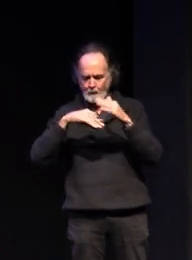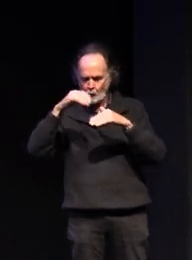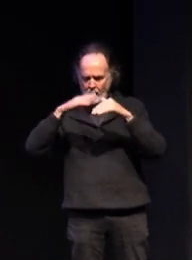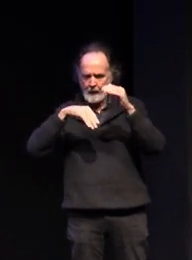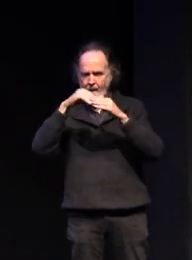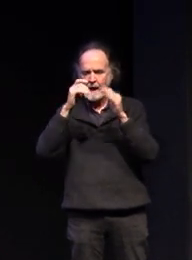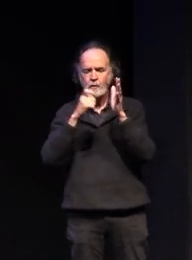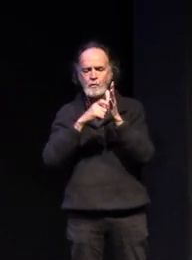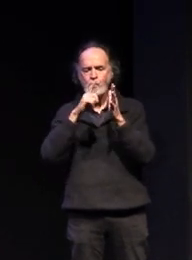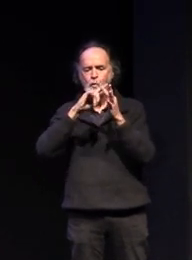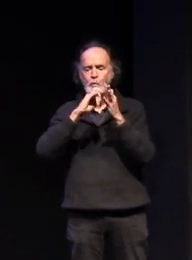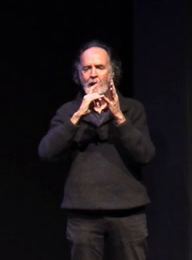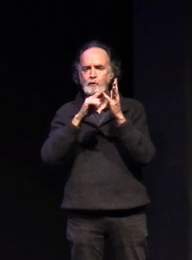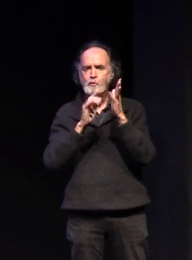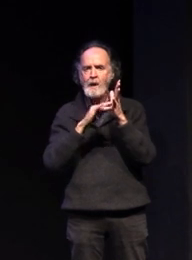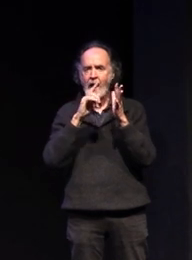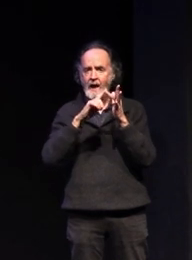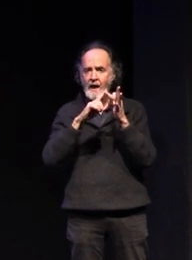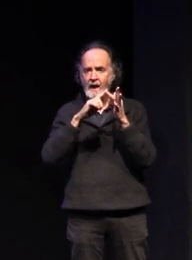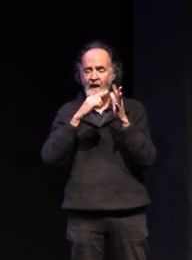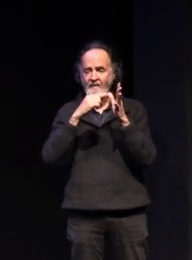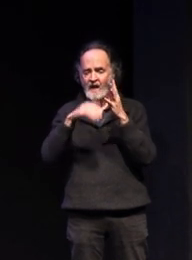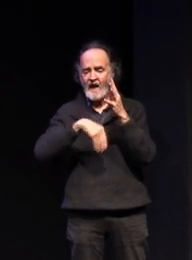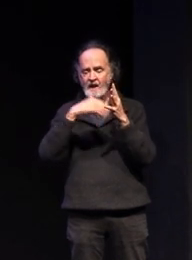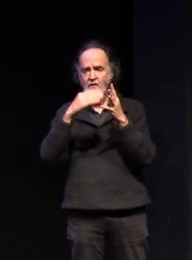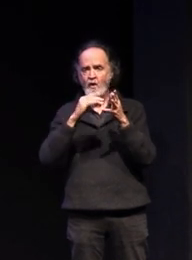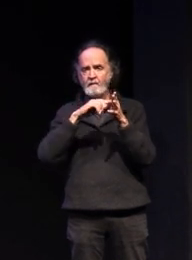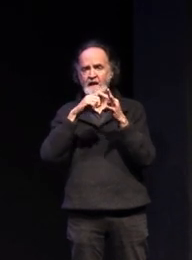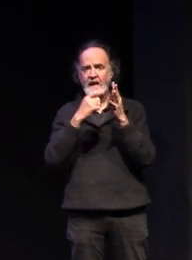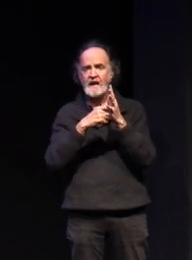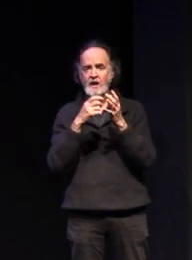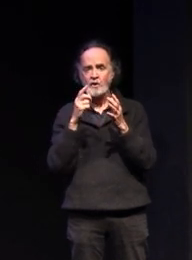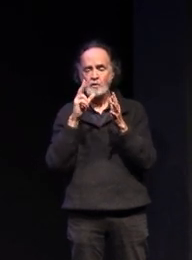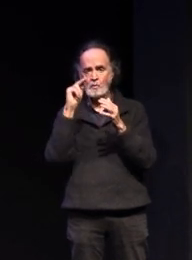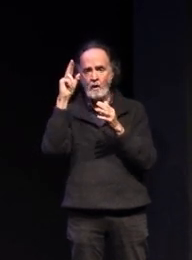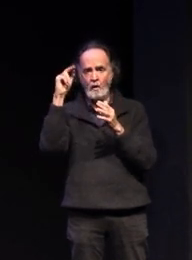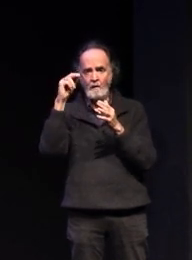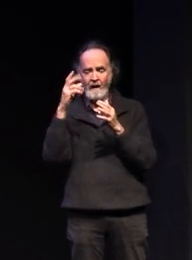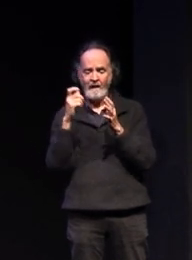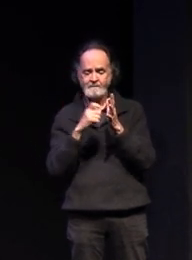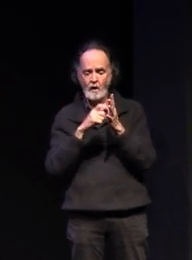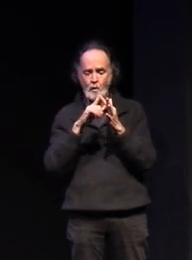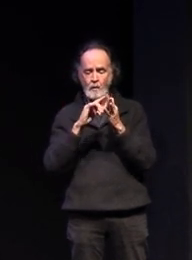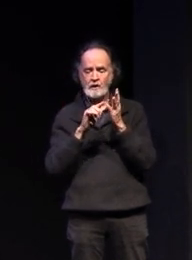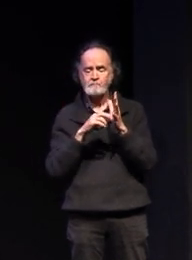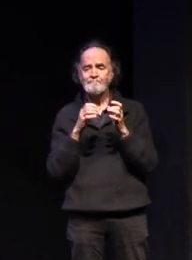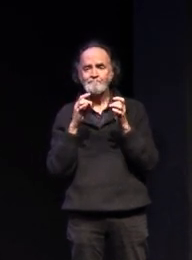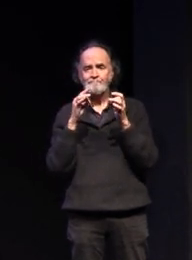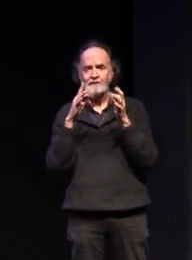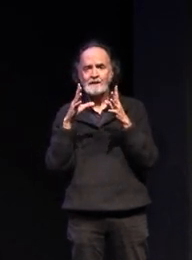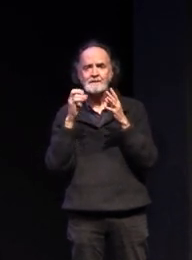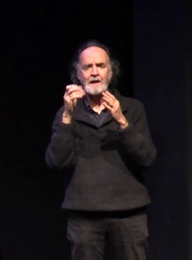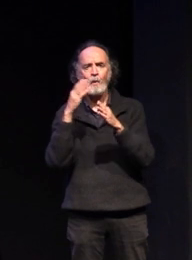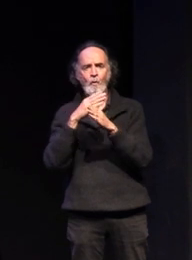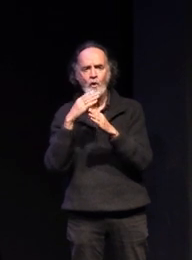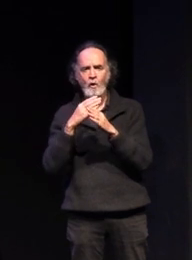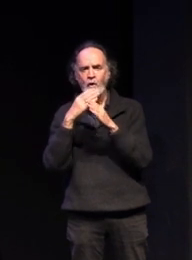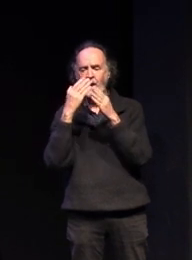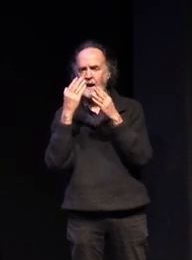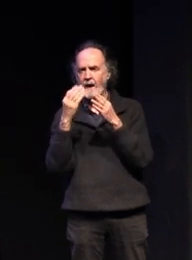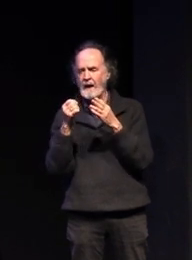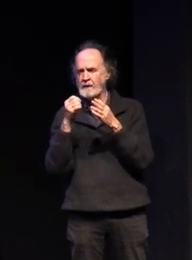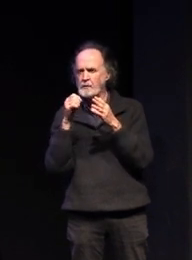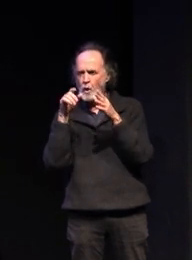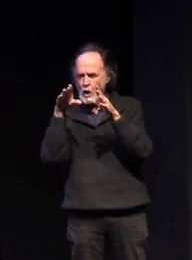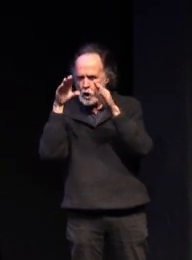and being employable at the end of that year 12 and part of that might include for many of our students structured workplace learning